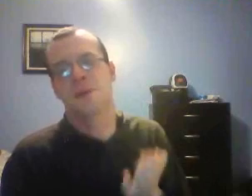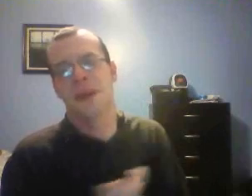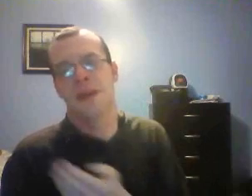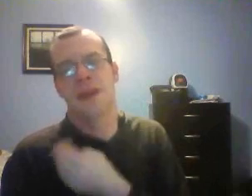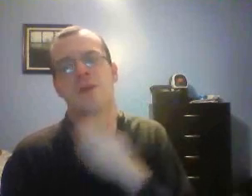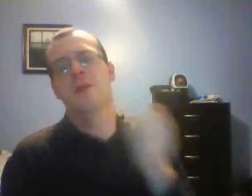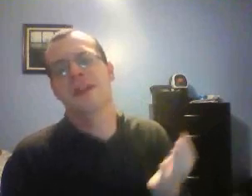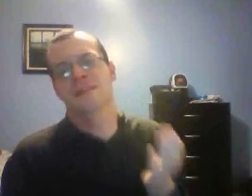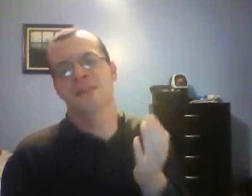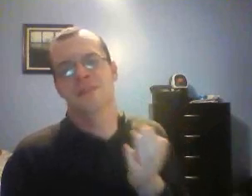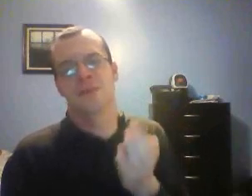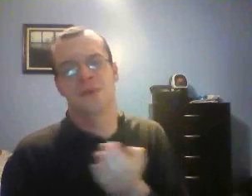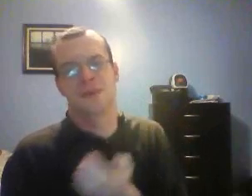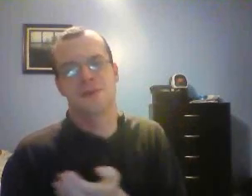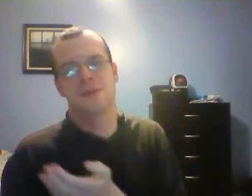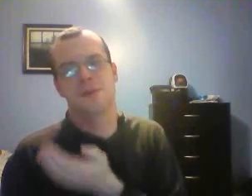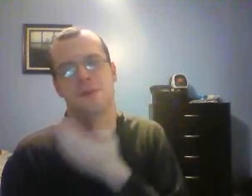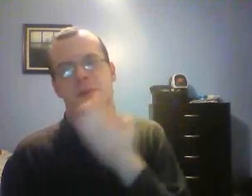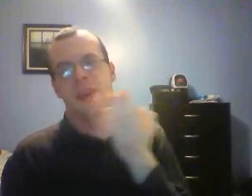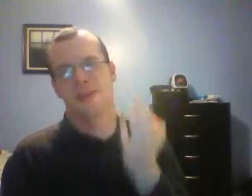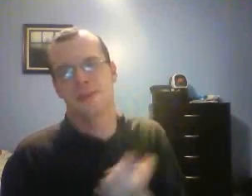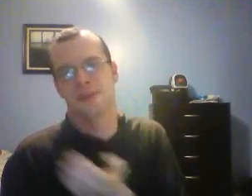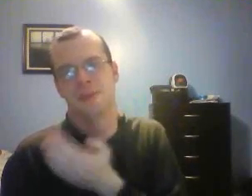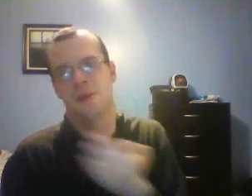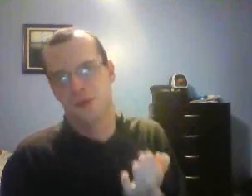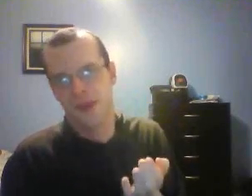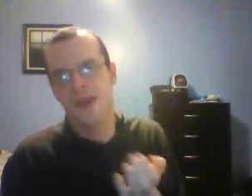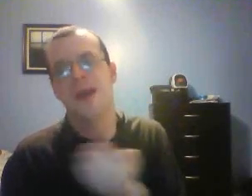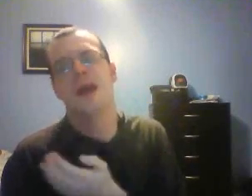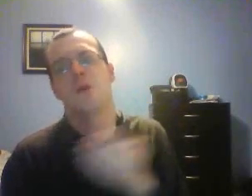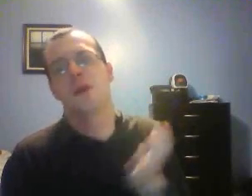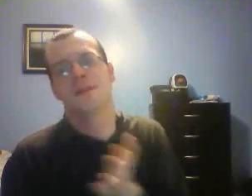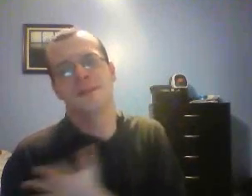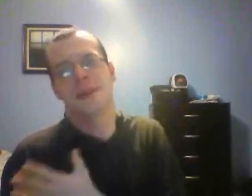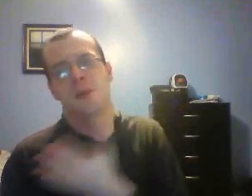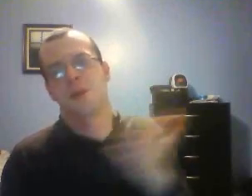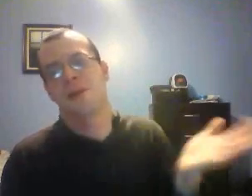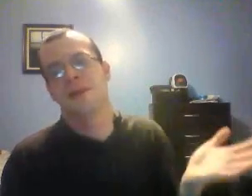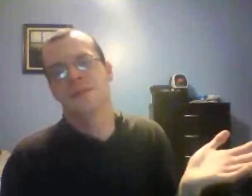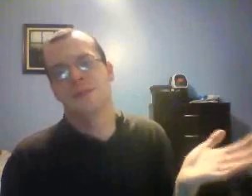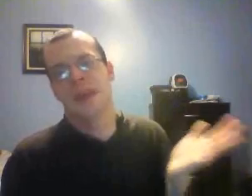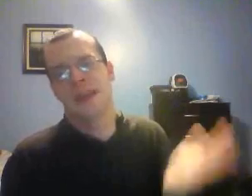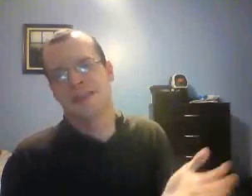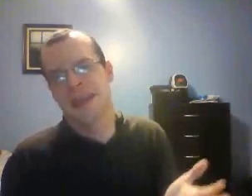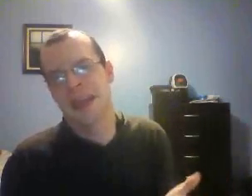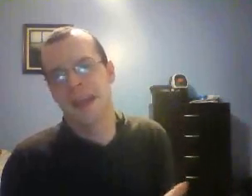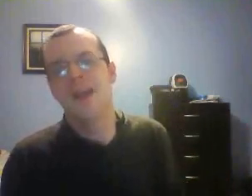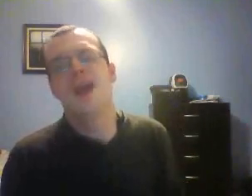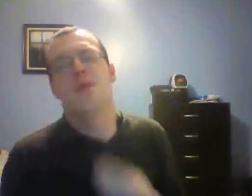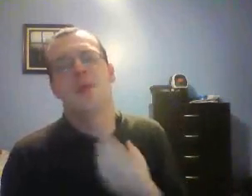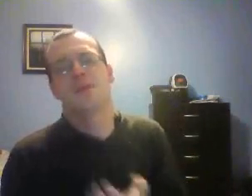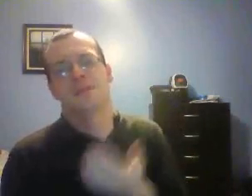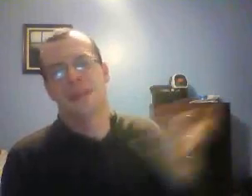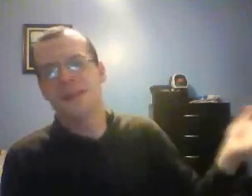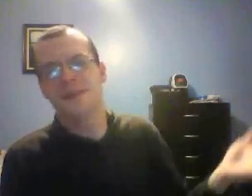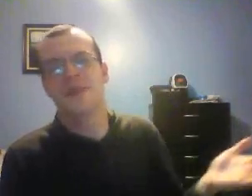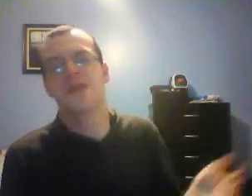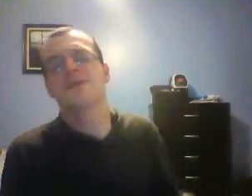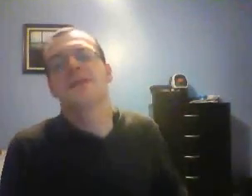going to be doing it. And I would imagine this series also is going to be exclusive to both Raw and SmackDown, probably even some NXT appearances. And that's something else,